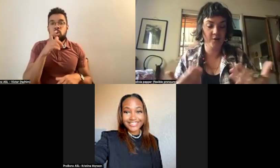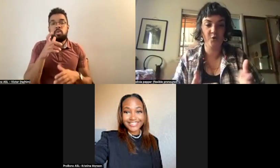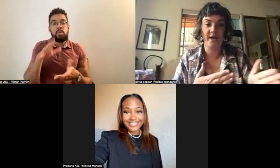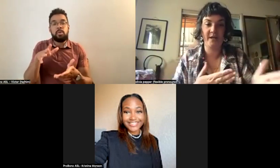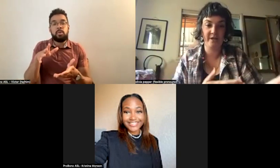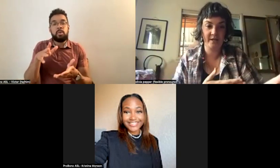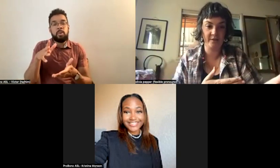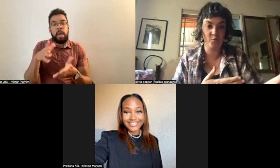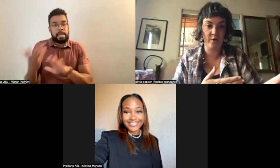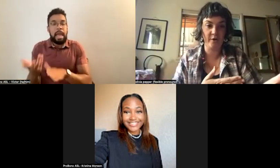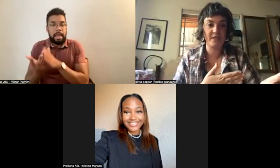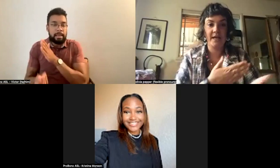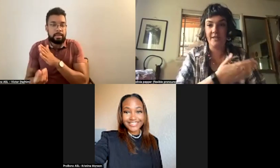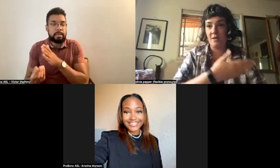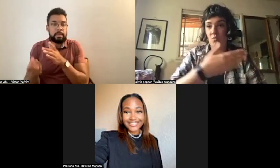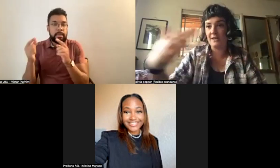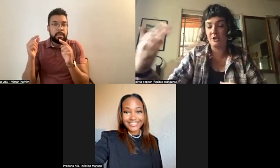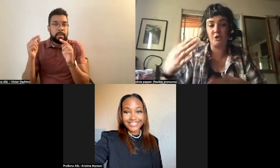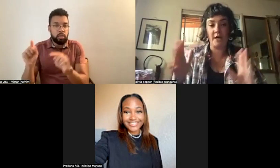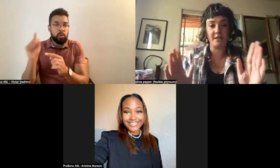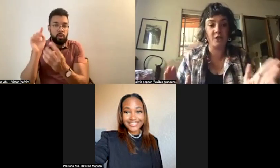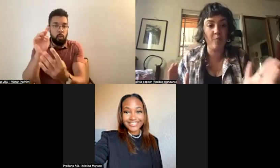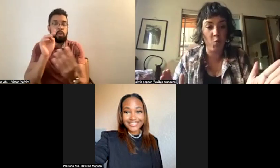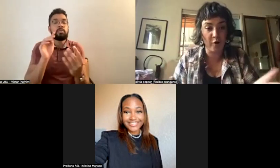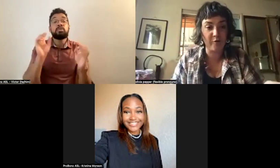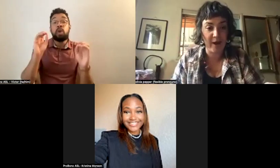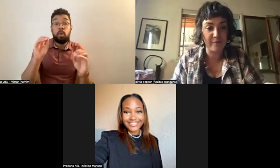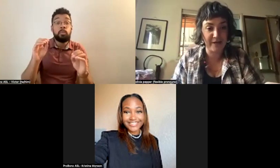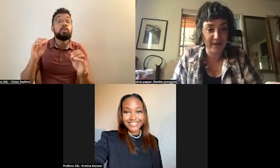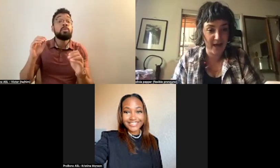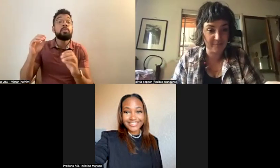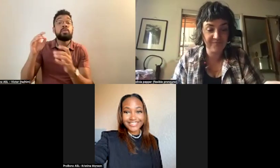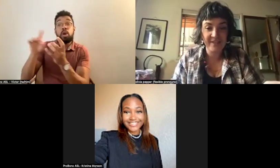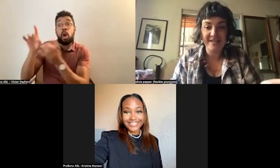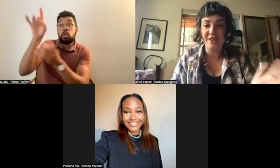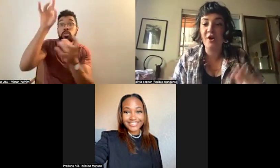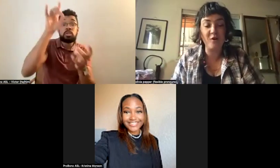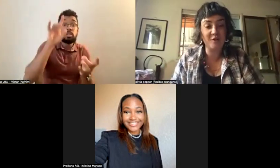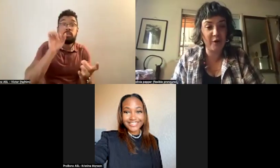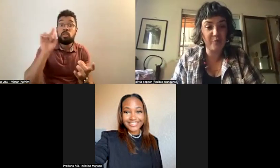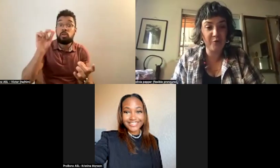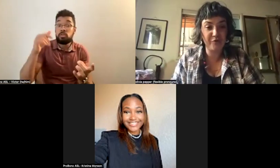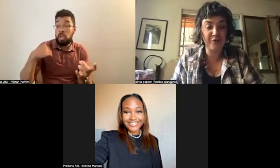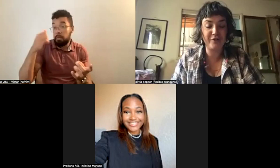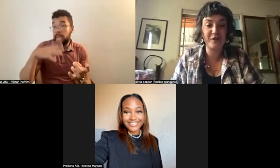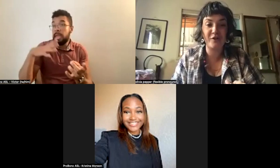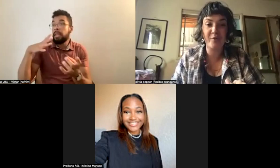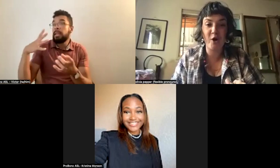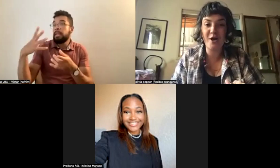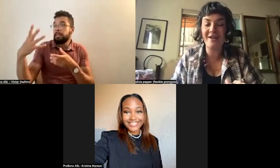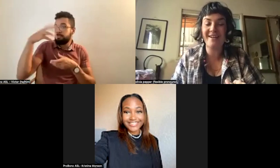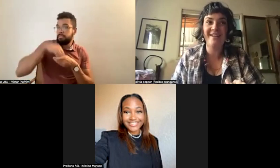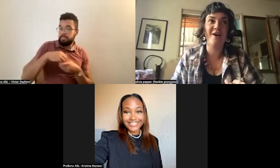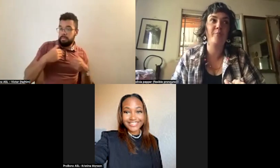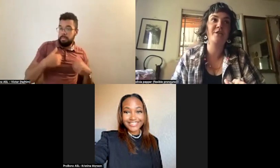who had been killed in wars, and then went to try to stop war from happening again. They're also very beautiful. So to look